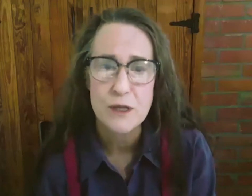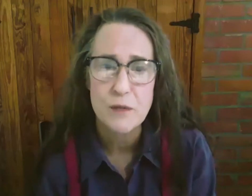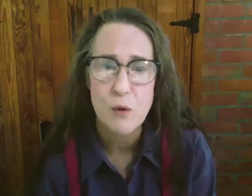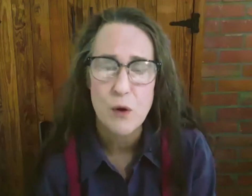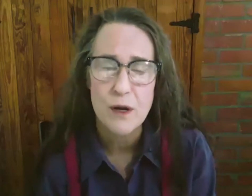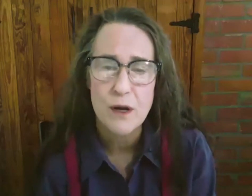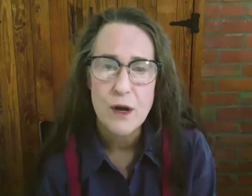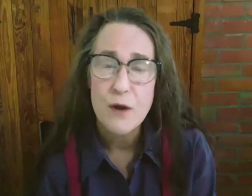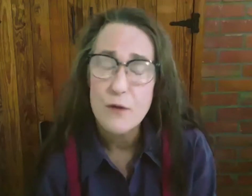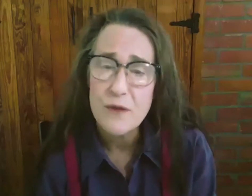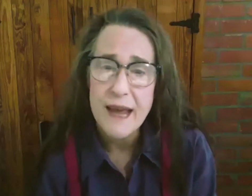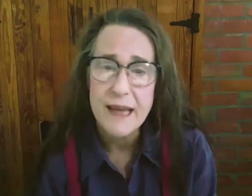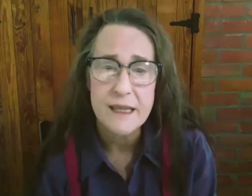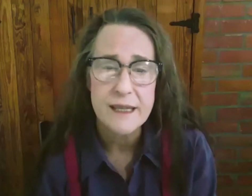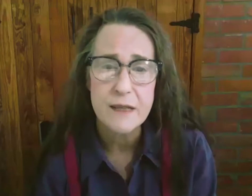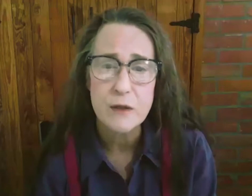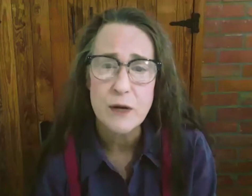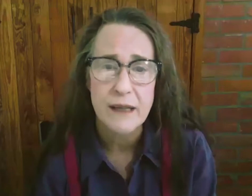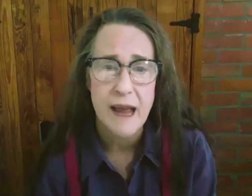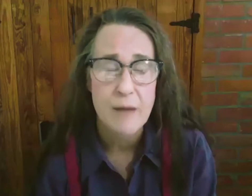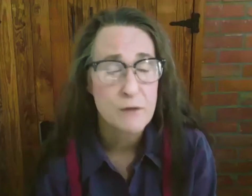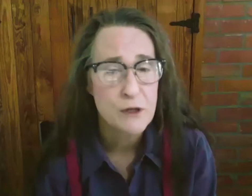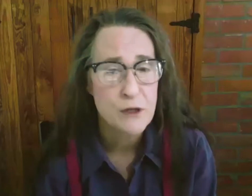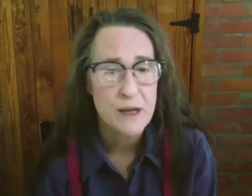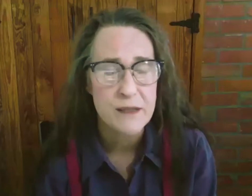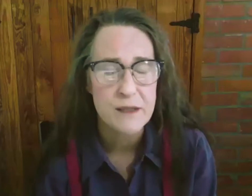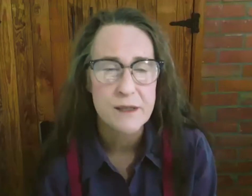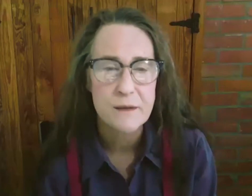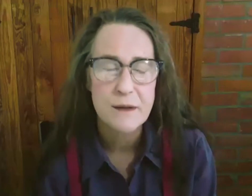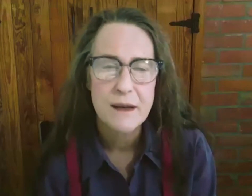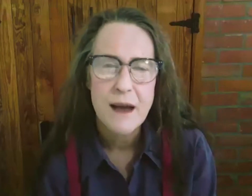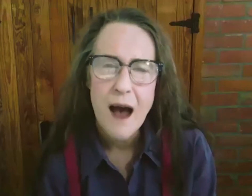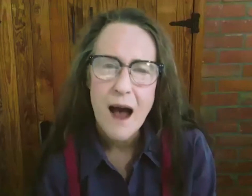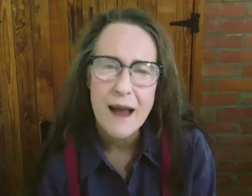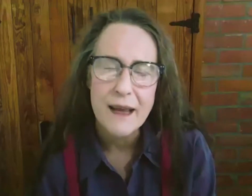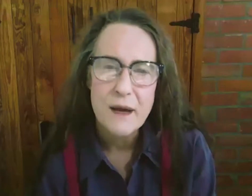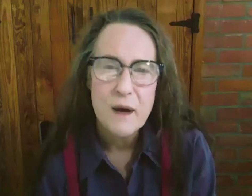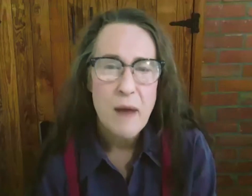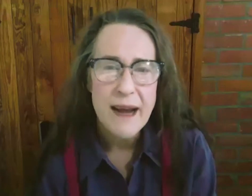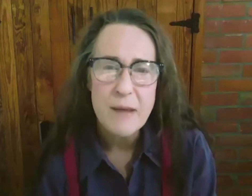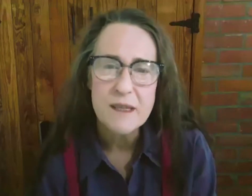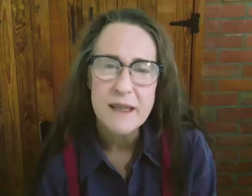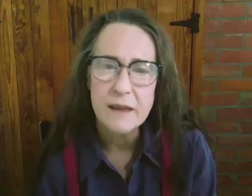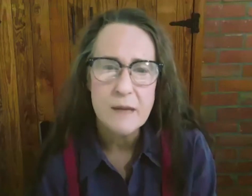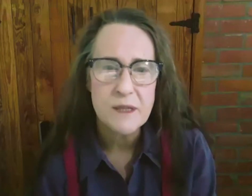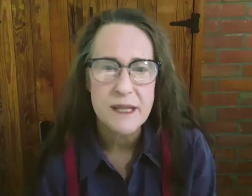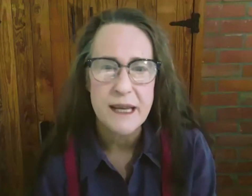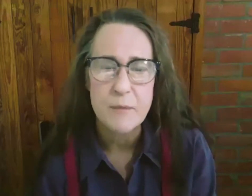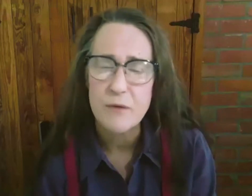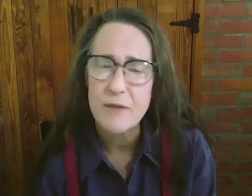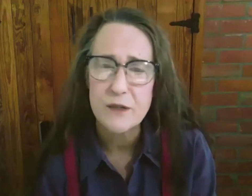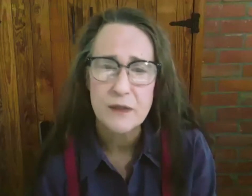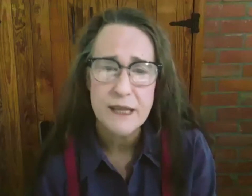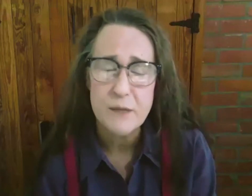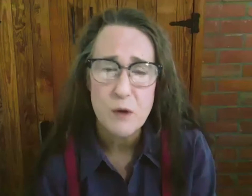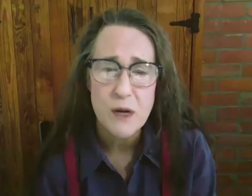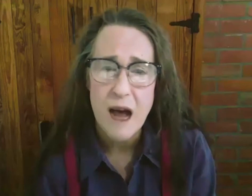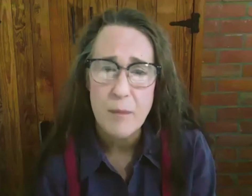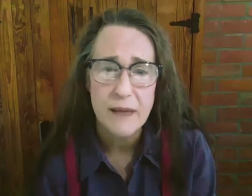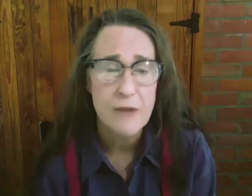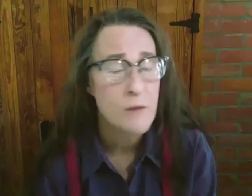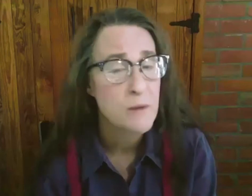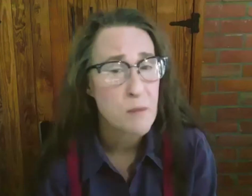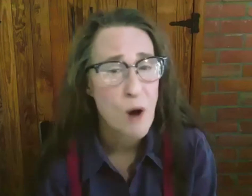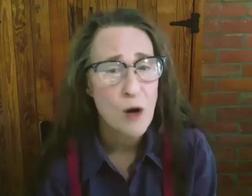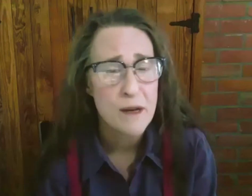tutoring support through the ACC Learning Labs for students. Hi, my name is LMC Professor Lisa Marie